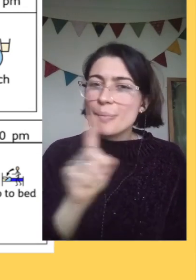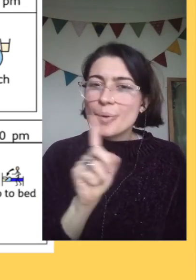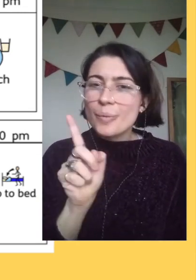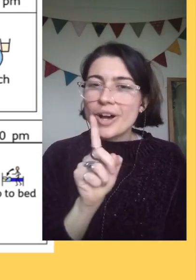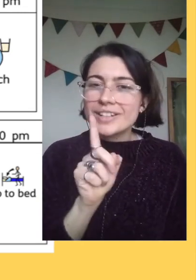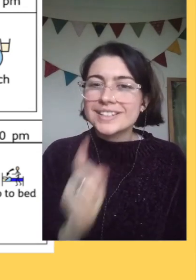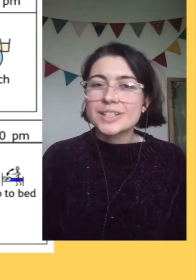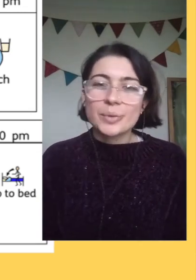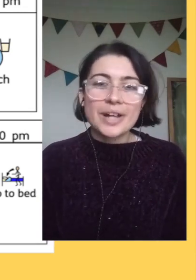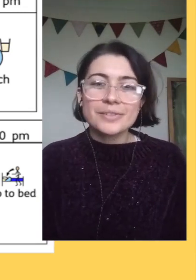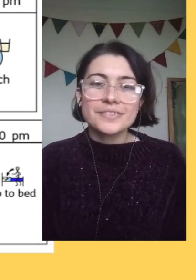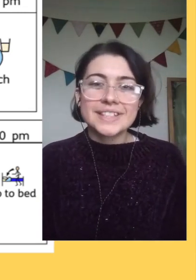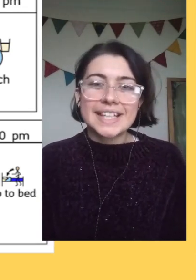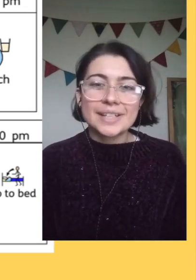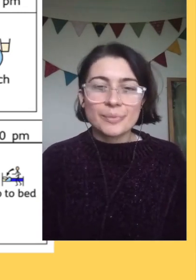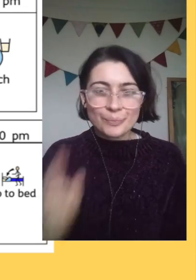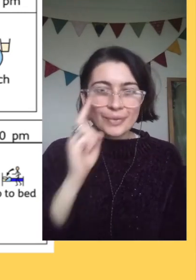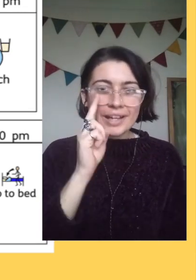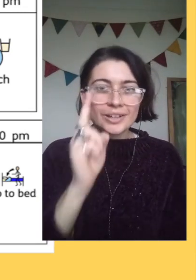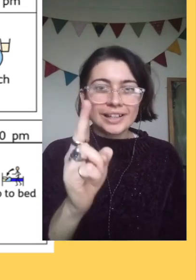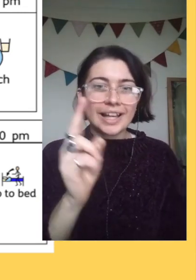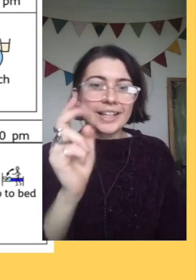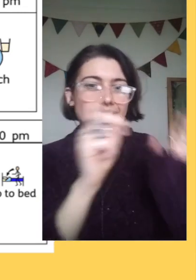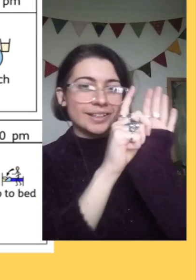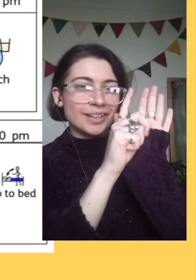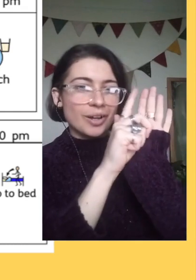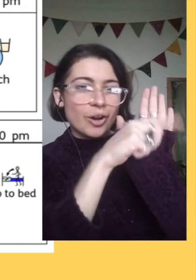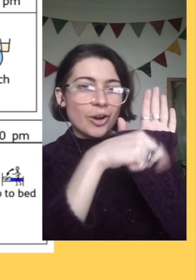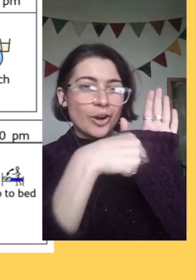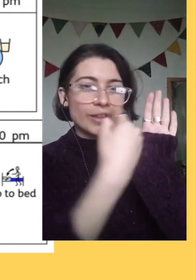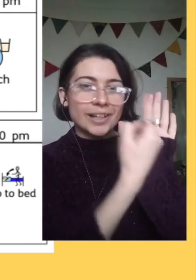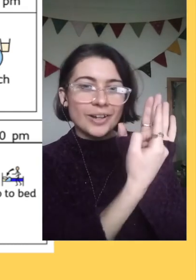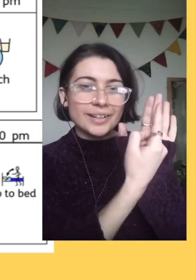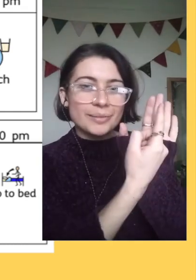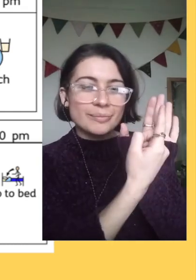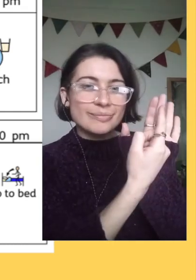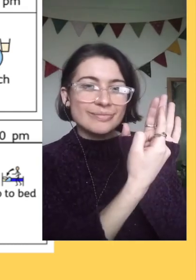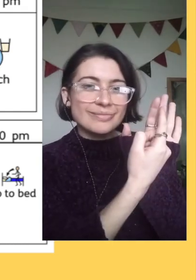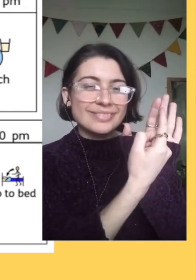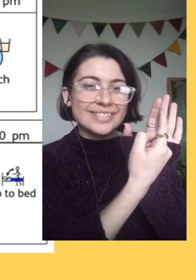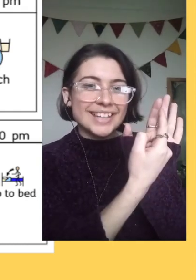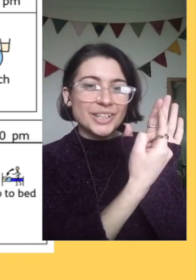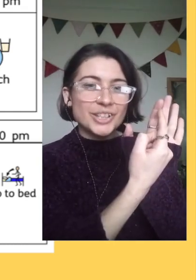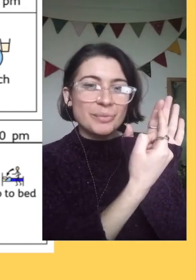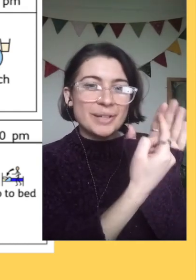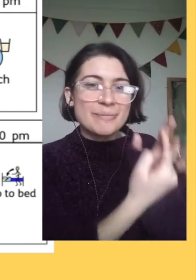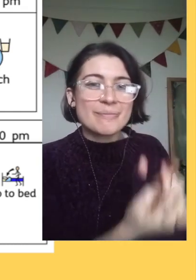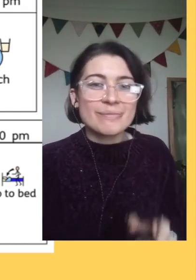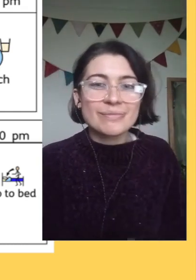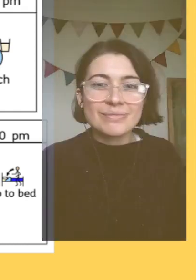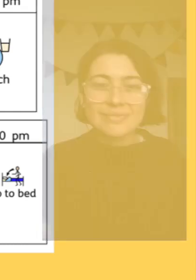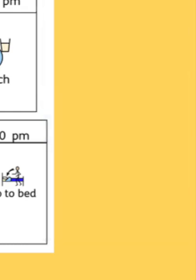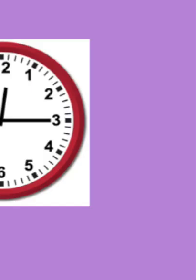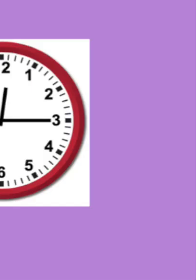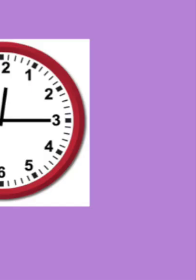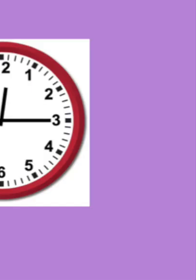But what does 12.15 look like on the clock? Can you show me?